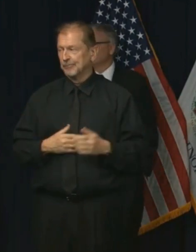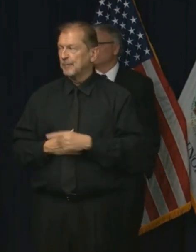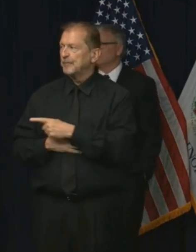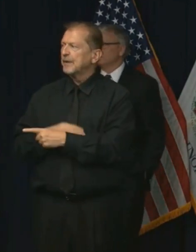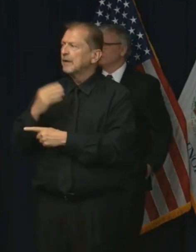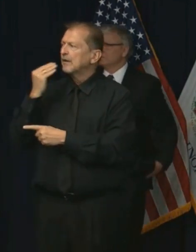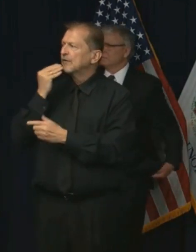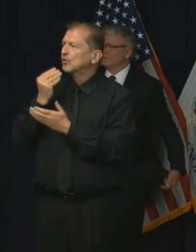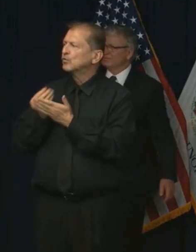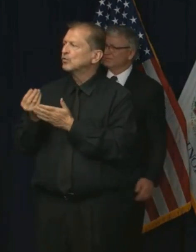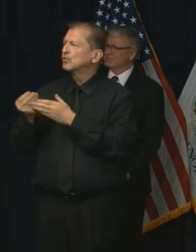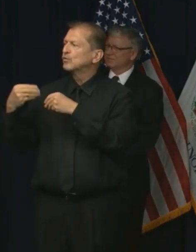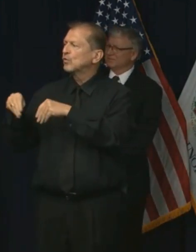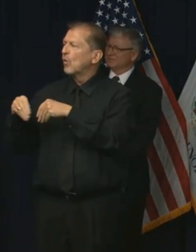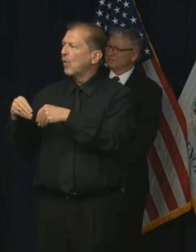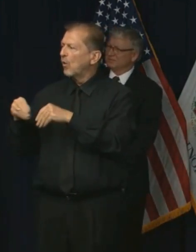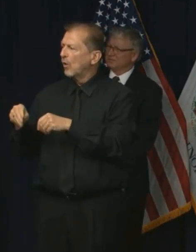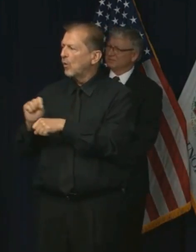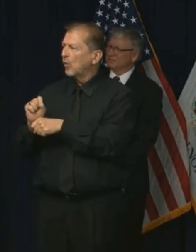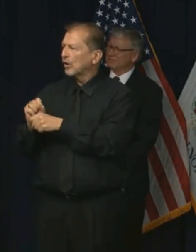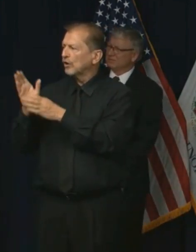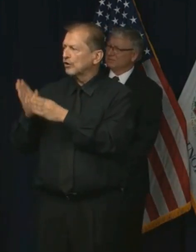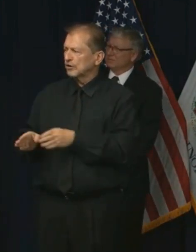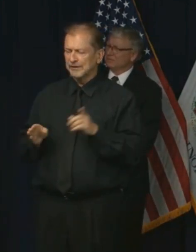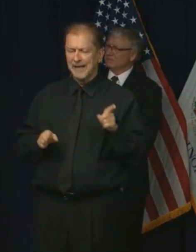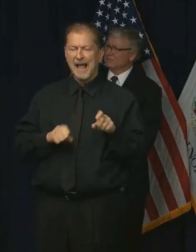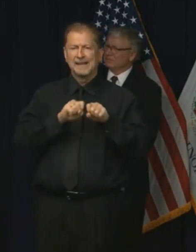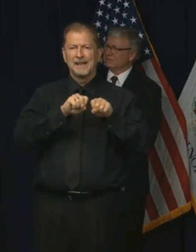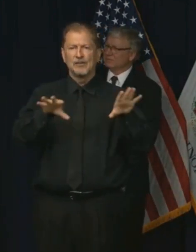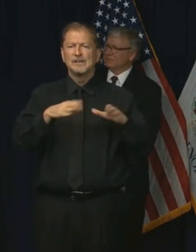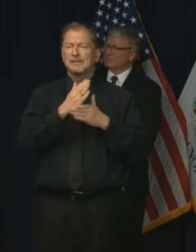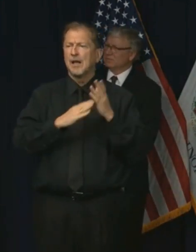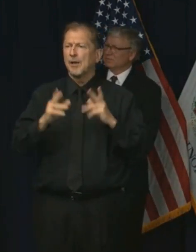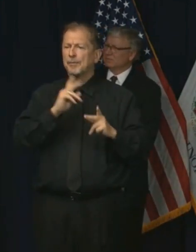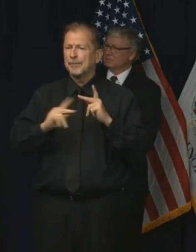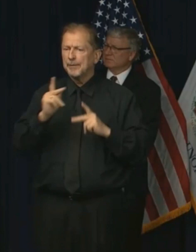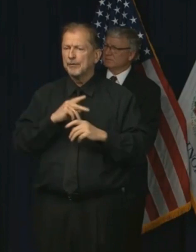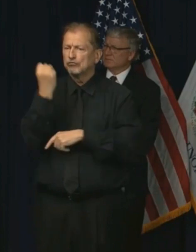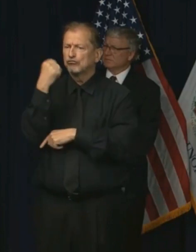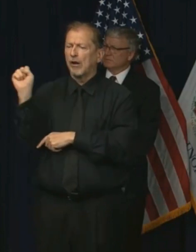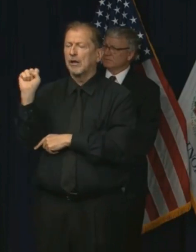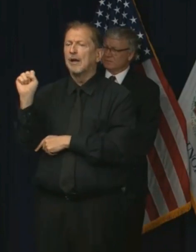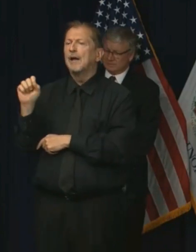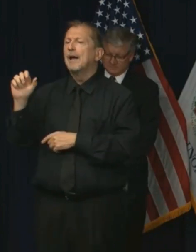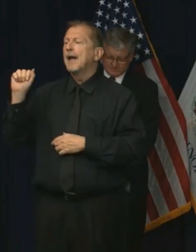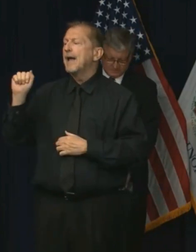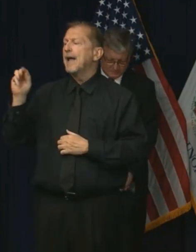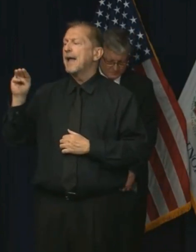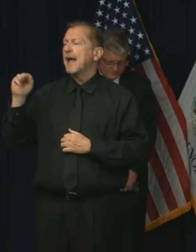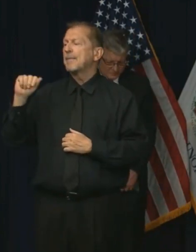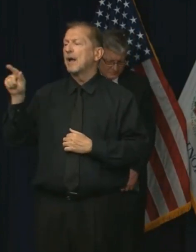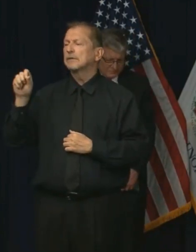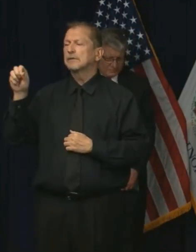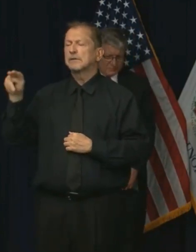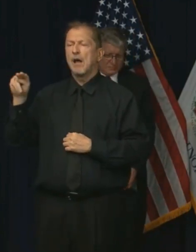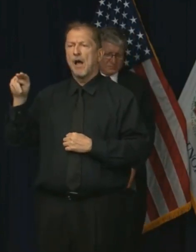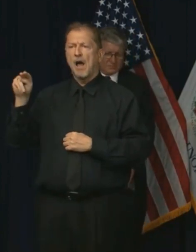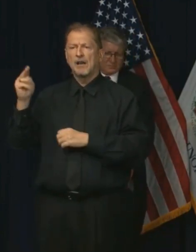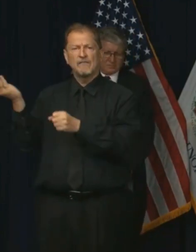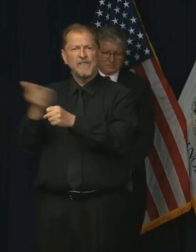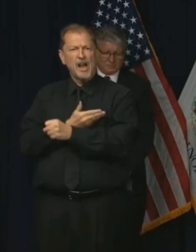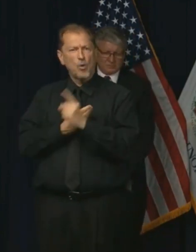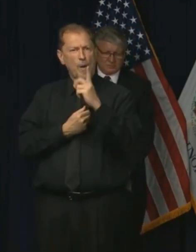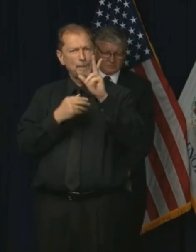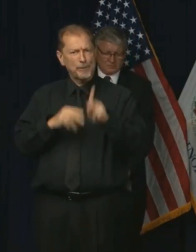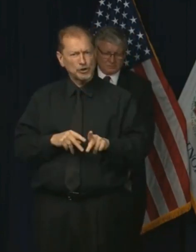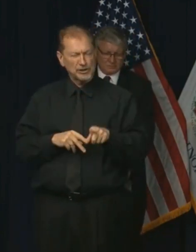store workers and delivery services you deem essential have gone on strike. Amazon fired one worker who organized the strike. Do you support their movement and